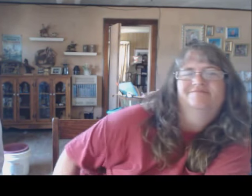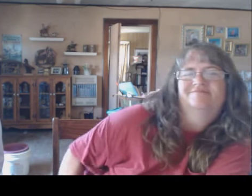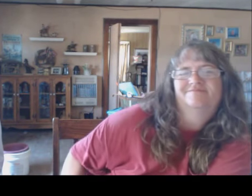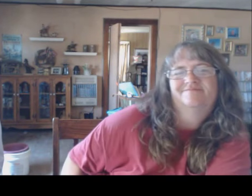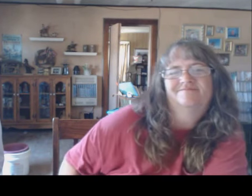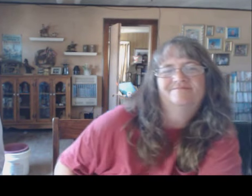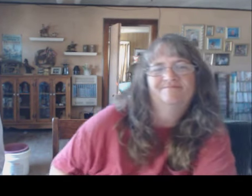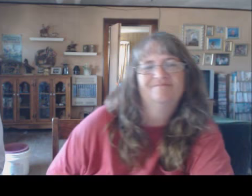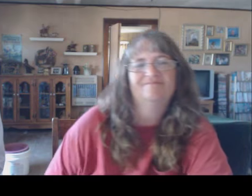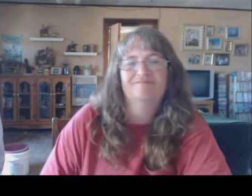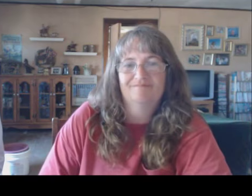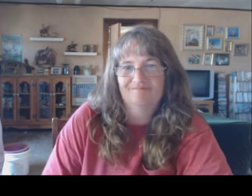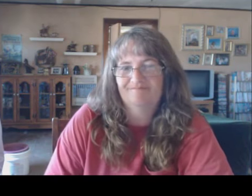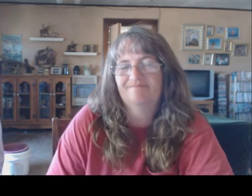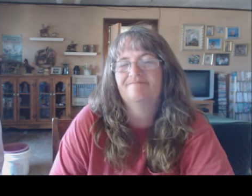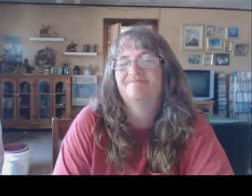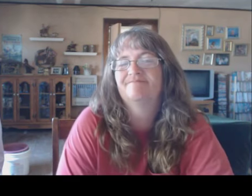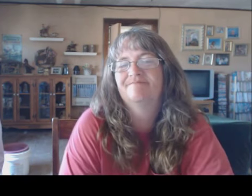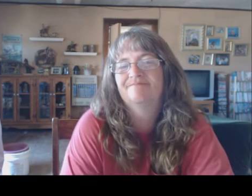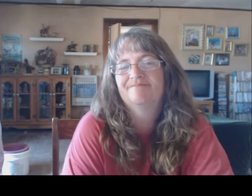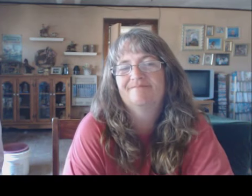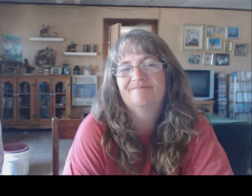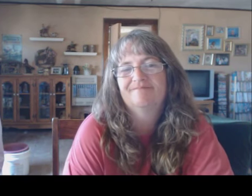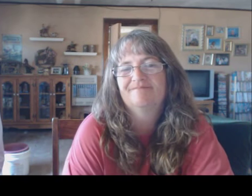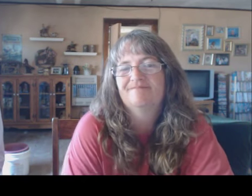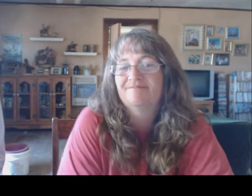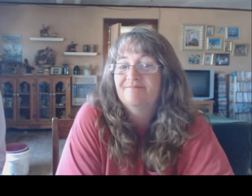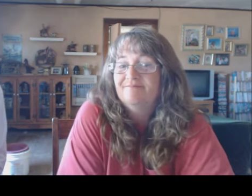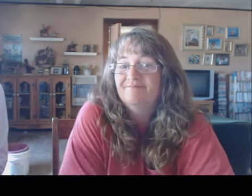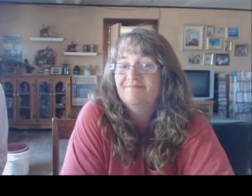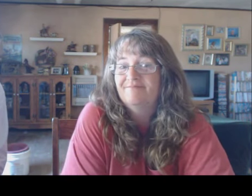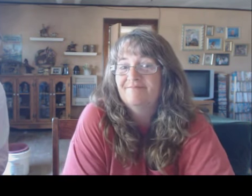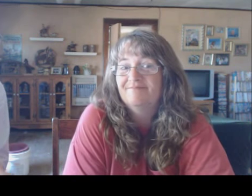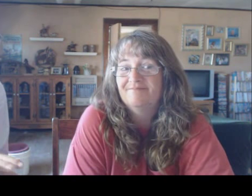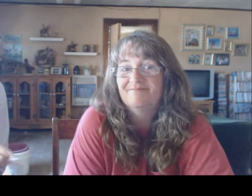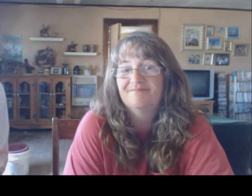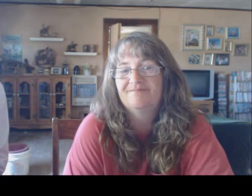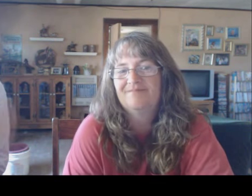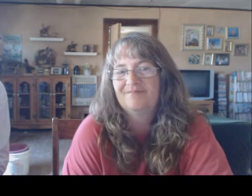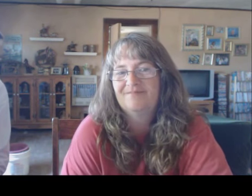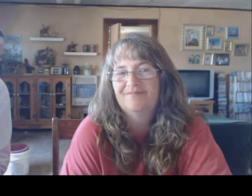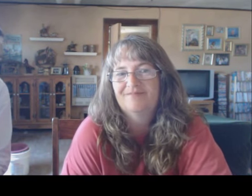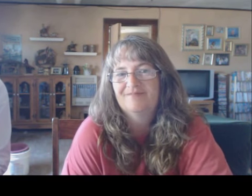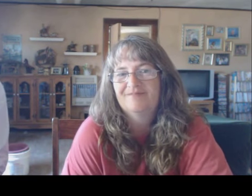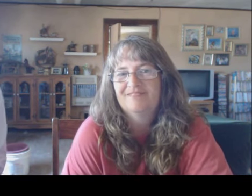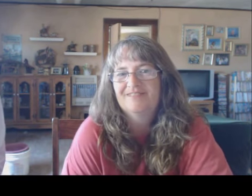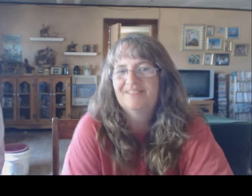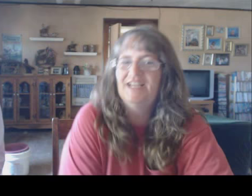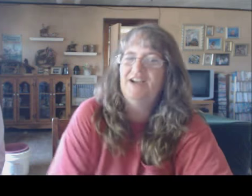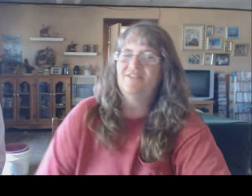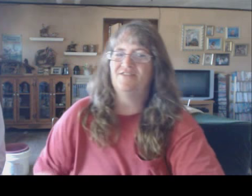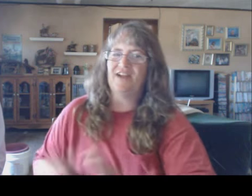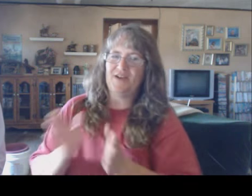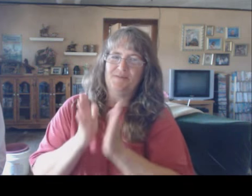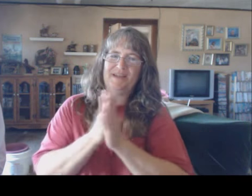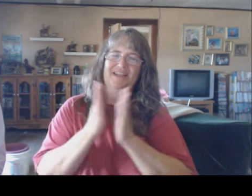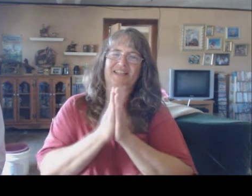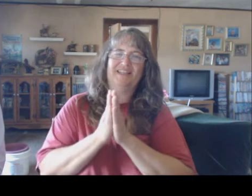buried it like three quarters of the way down to make a pit down in the hole. So, it comes fire. Knock on a fire pit